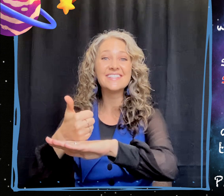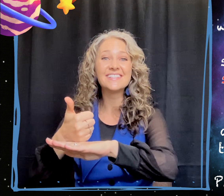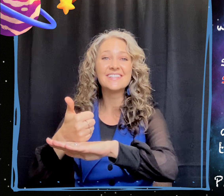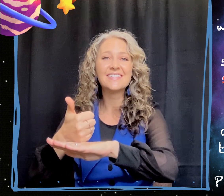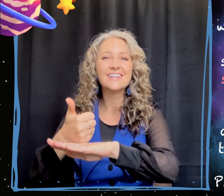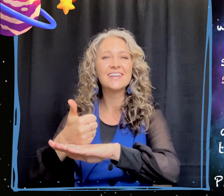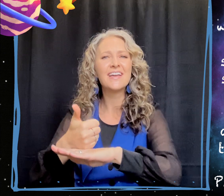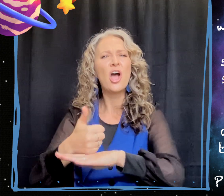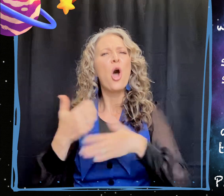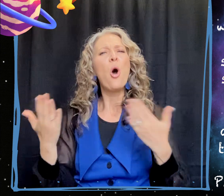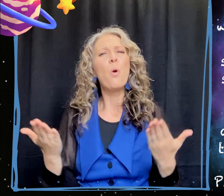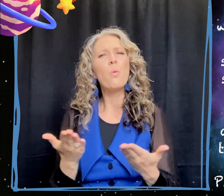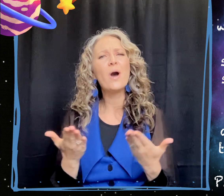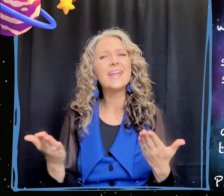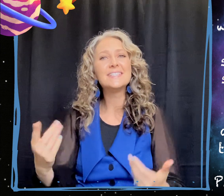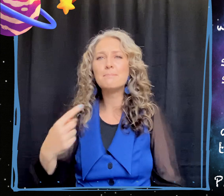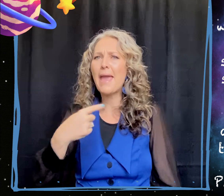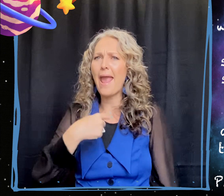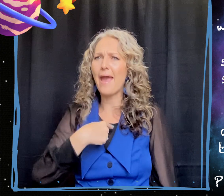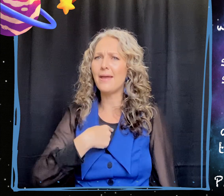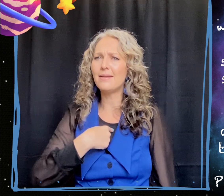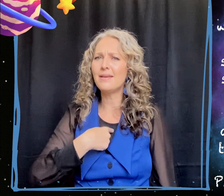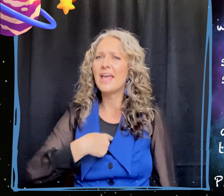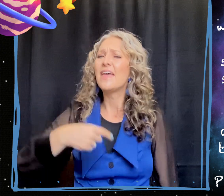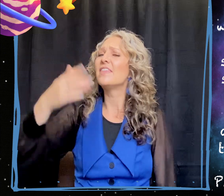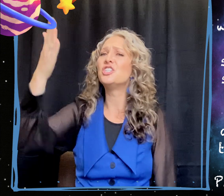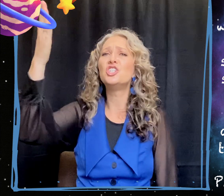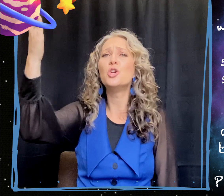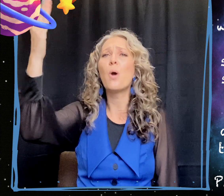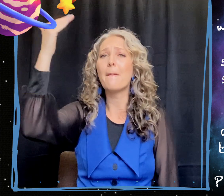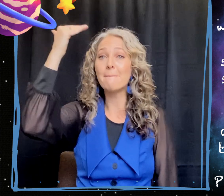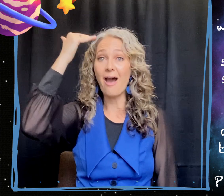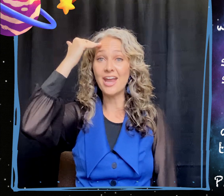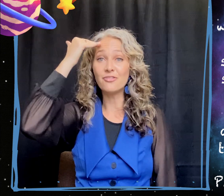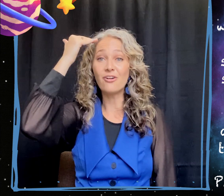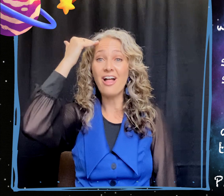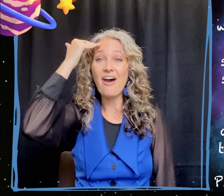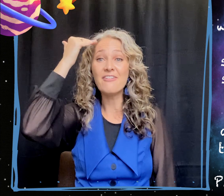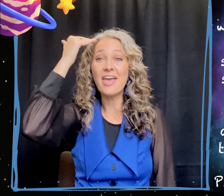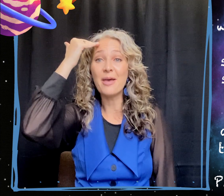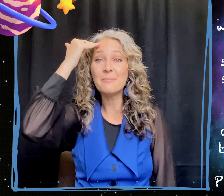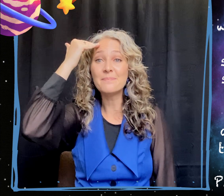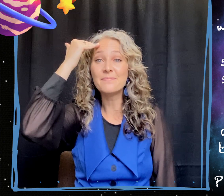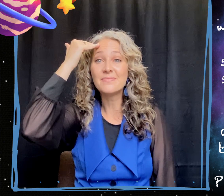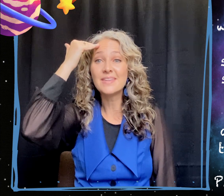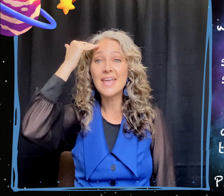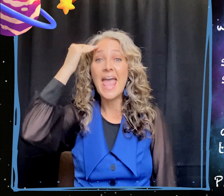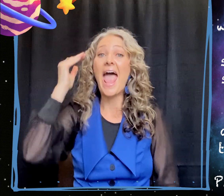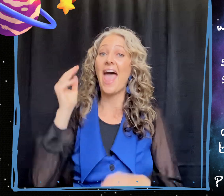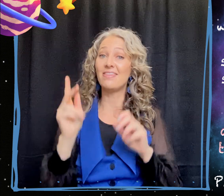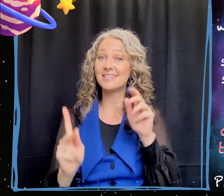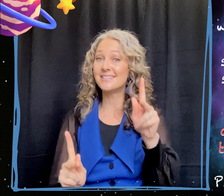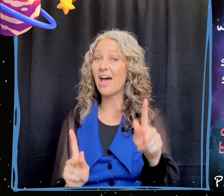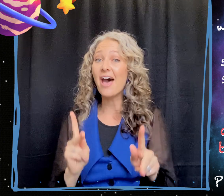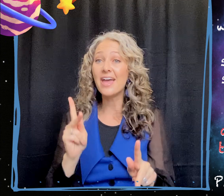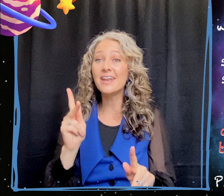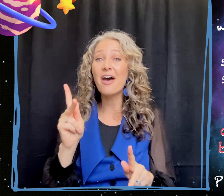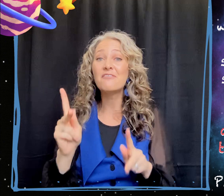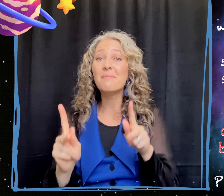what is man that you are mindful of him, and the son of